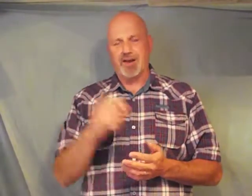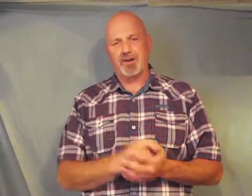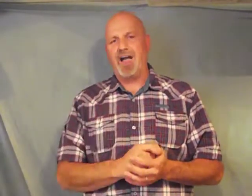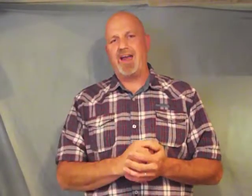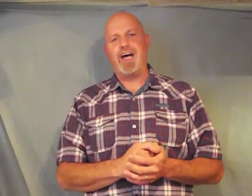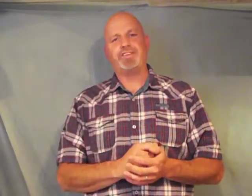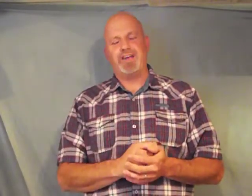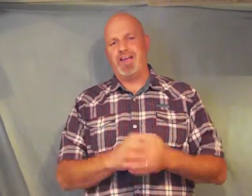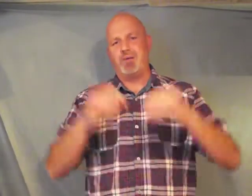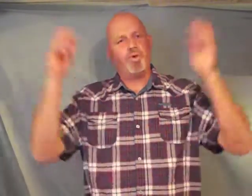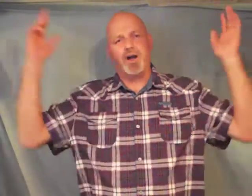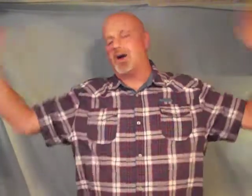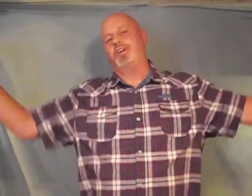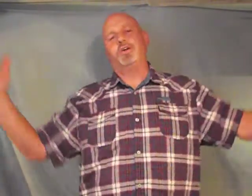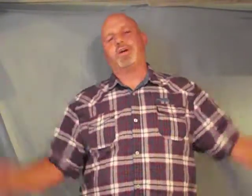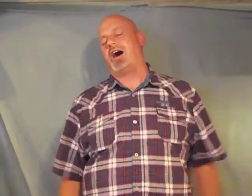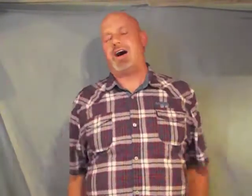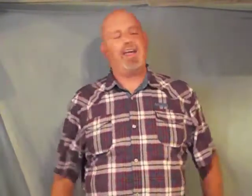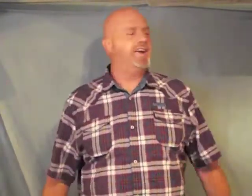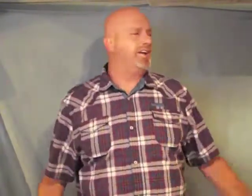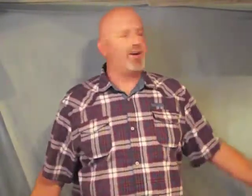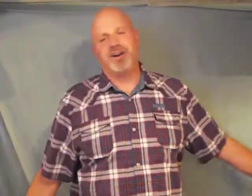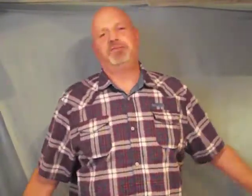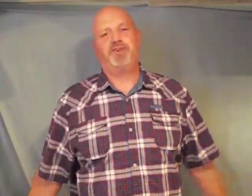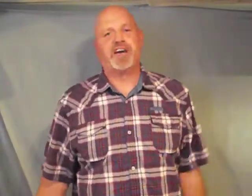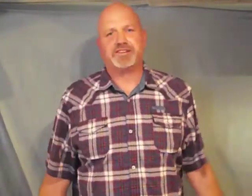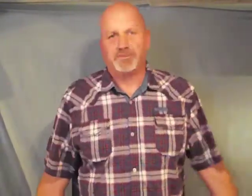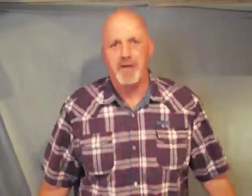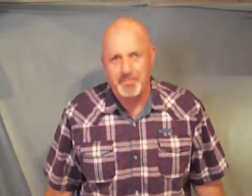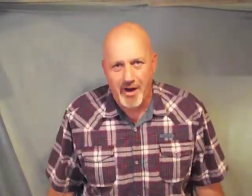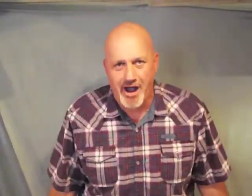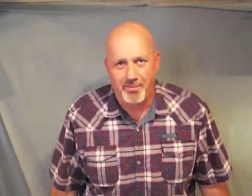cried out to him where are you God he had already fixed my problem